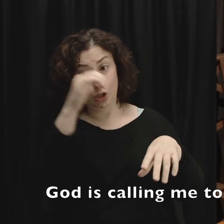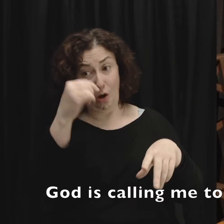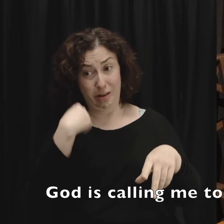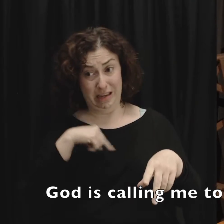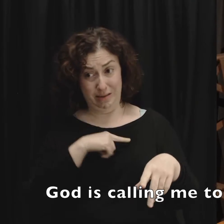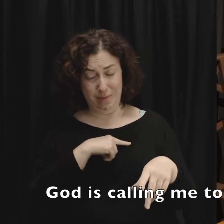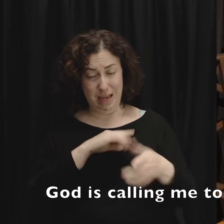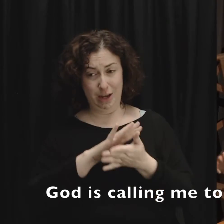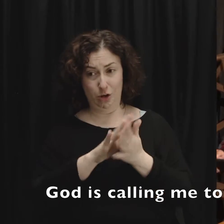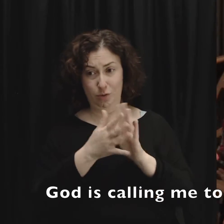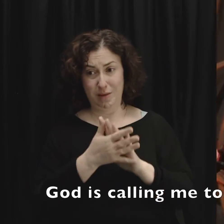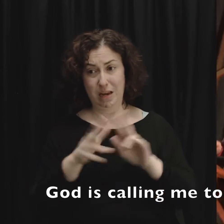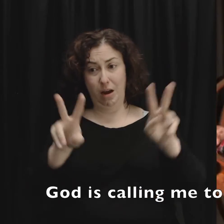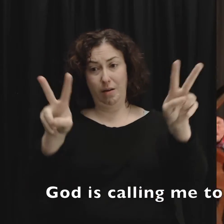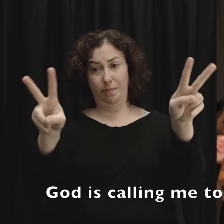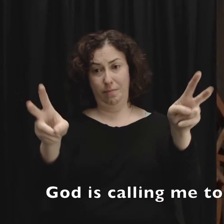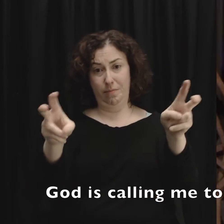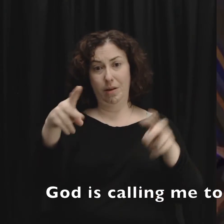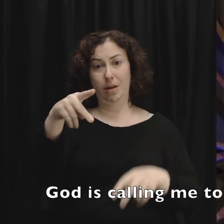to be a peacemaker.